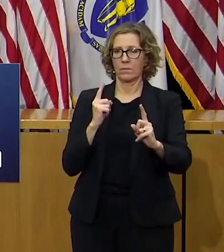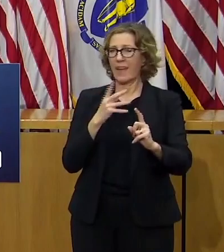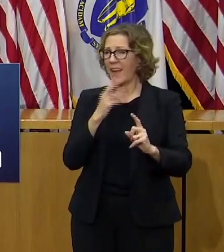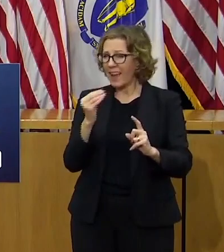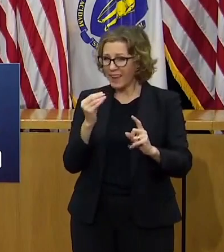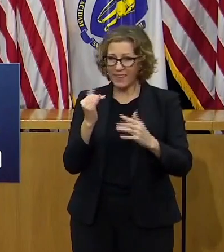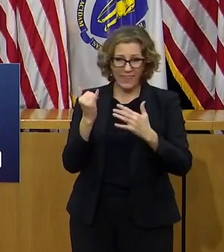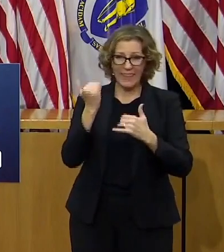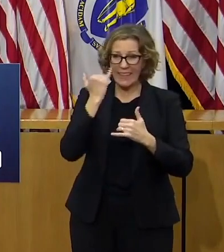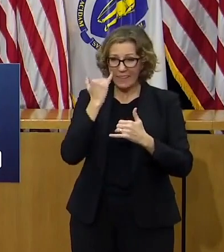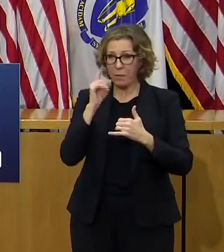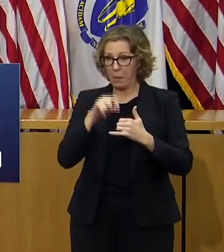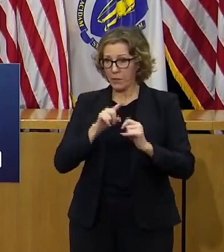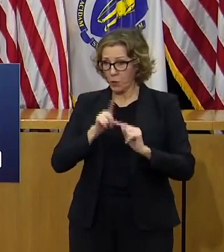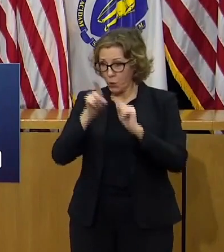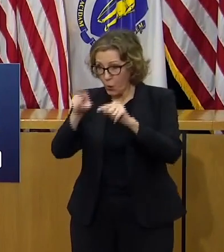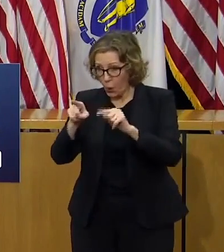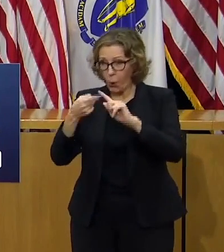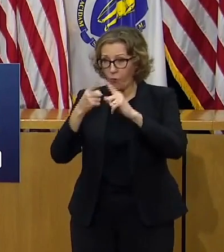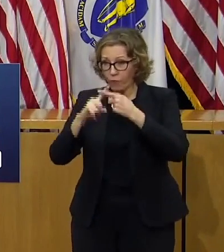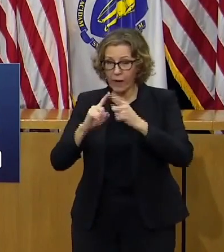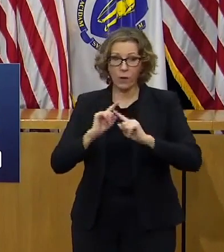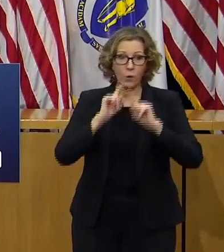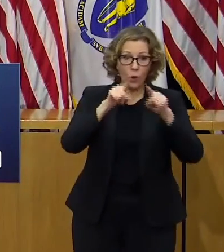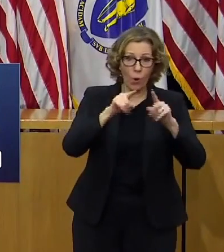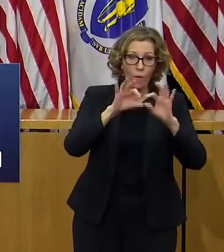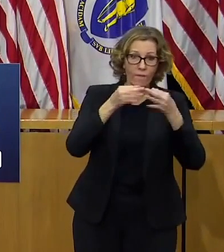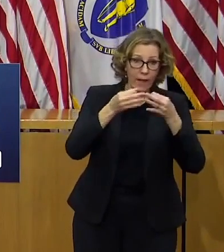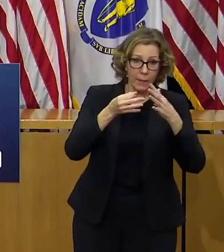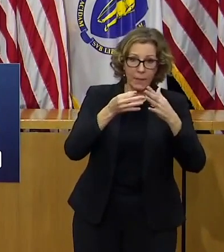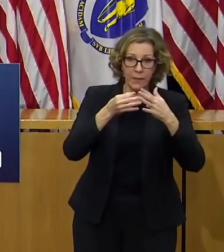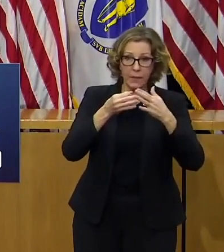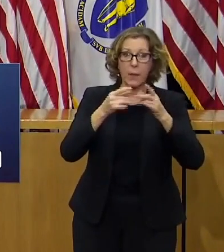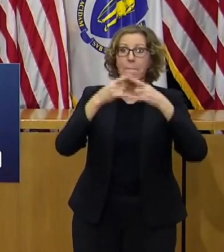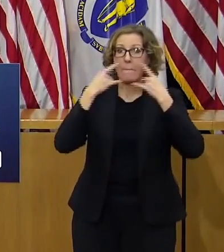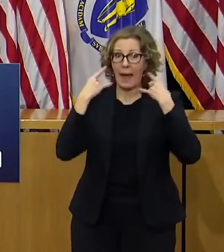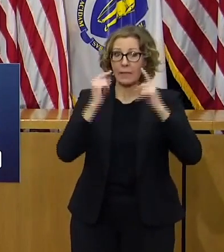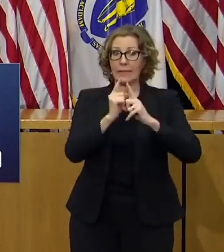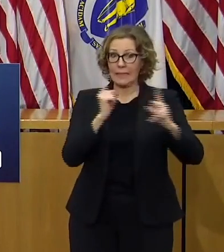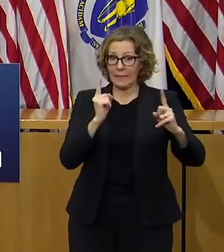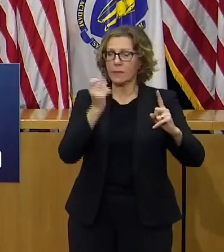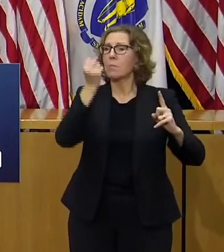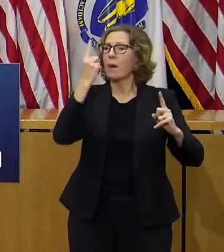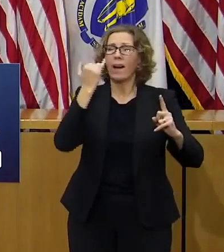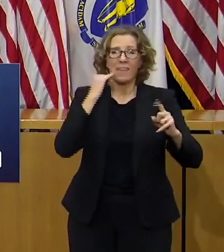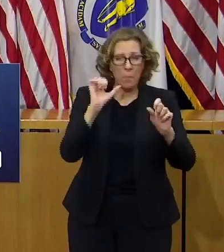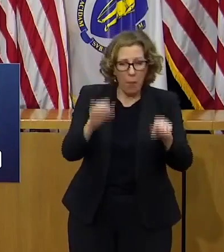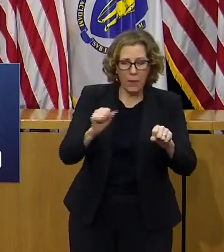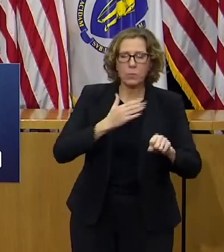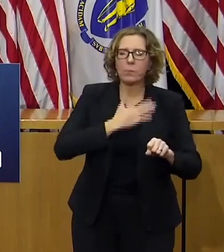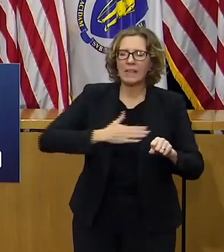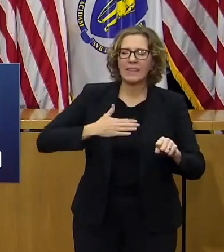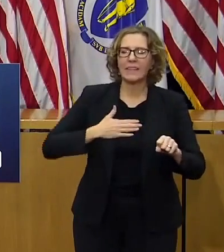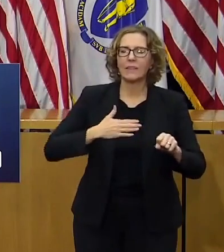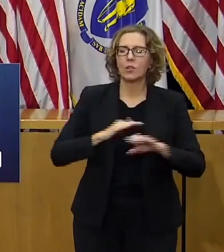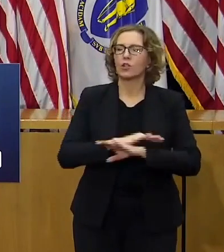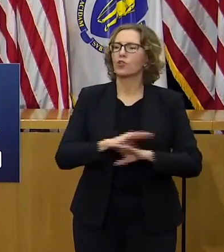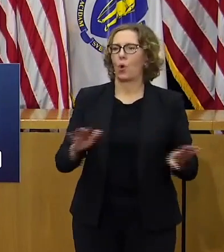types of circumstances and situations all together because they are exactly what drives a big piece of this spread